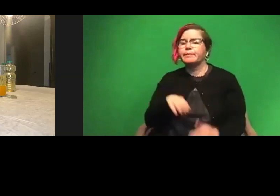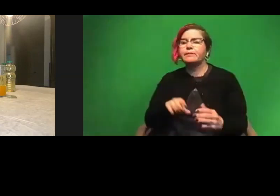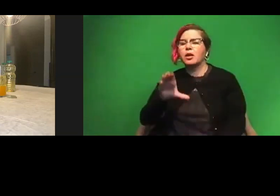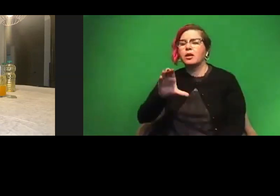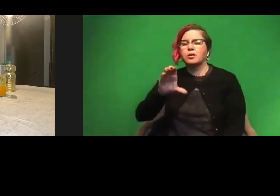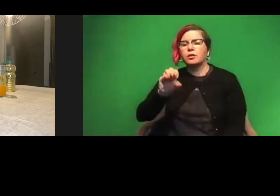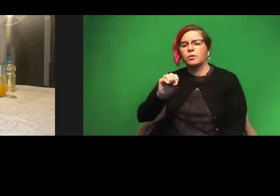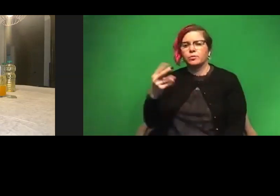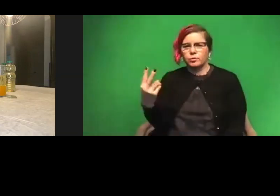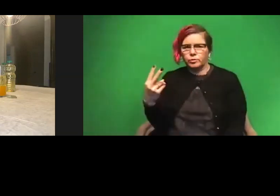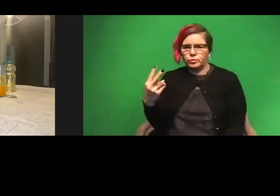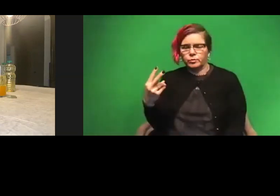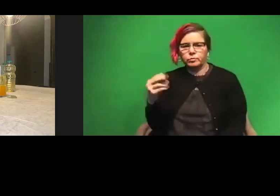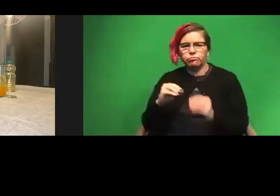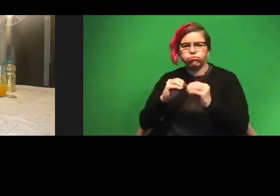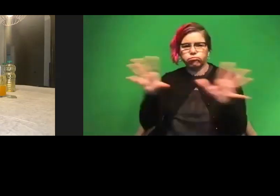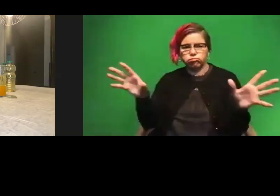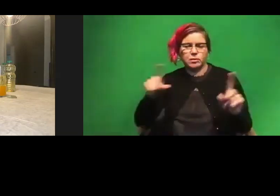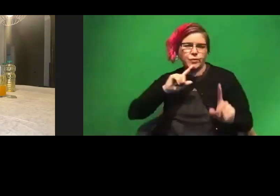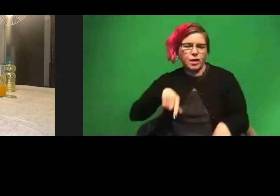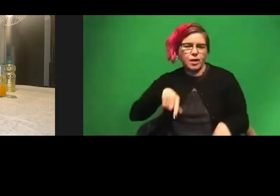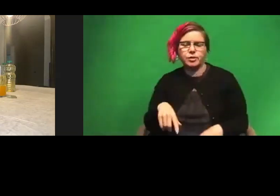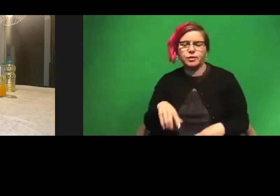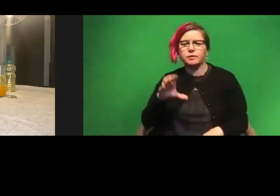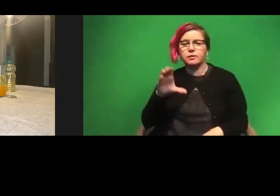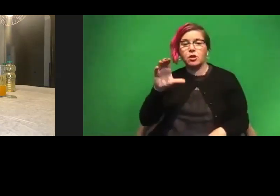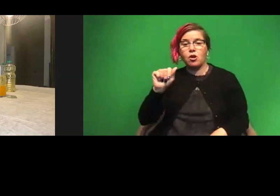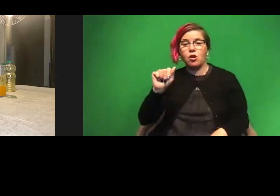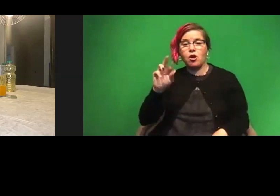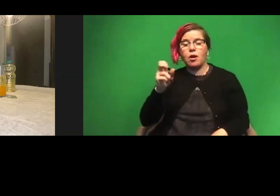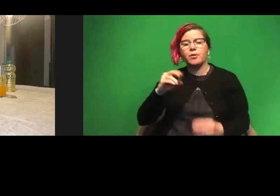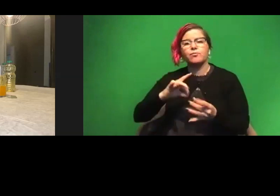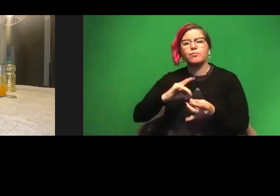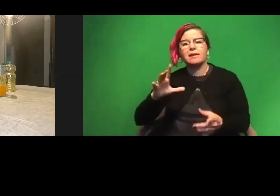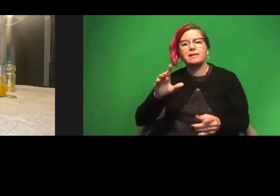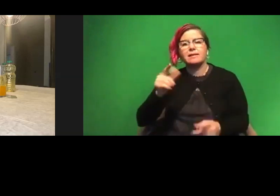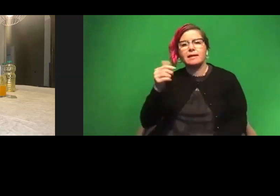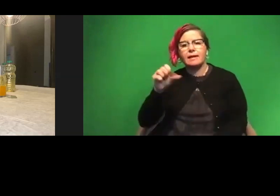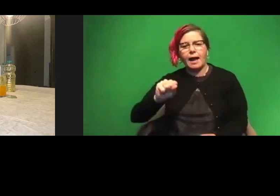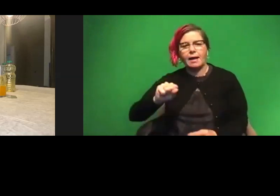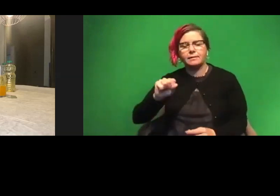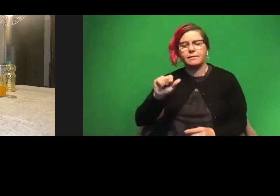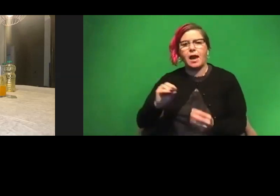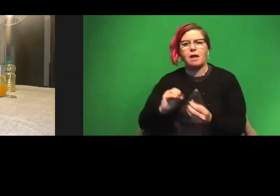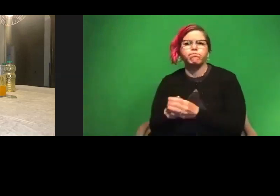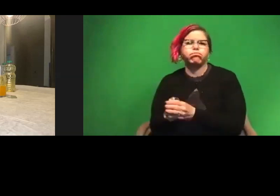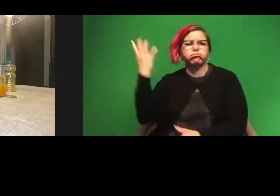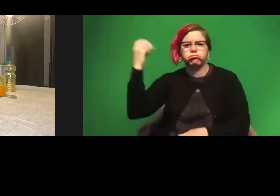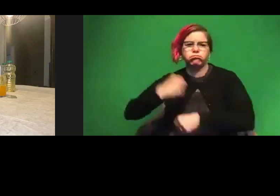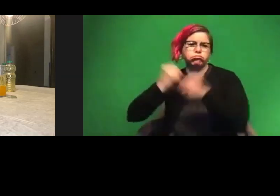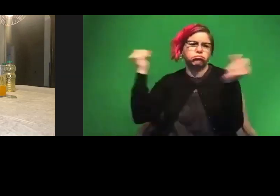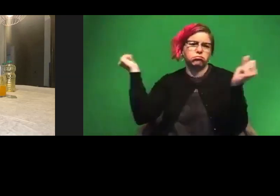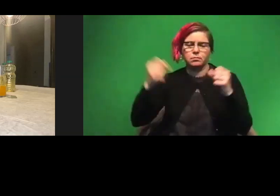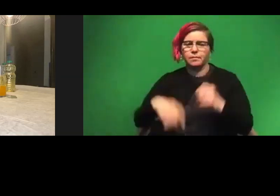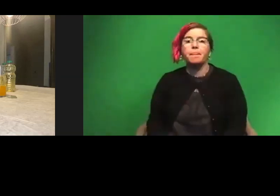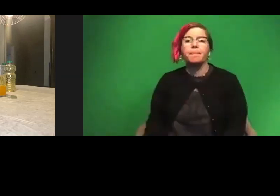reactions. So your carbon is released as gas in that reaction. And that's where the explosion comes from. I really